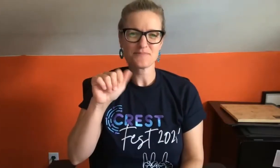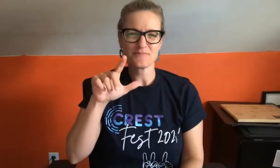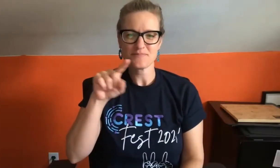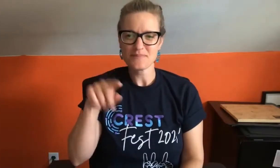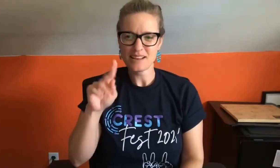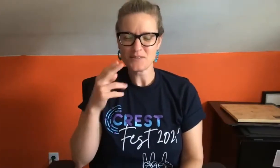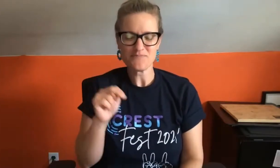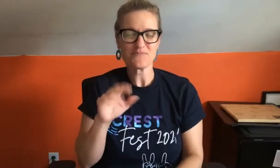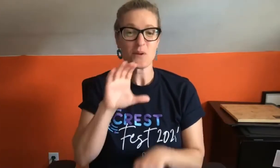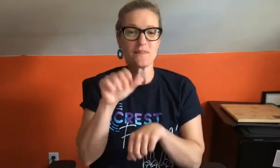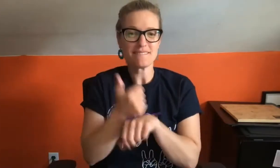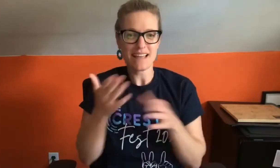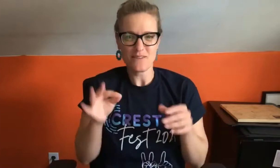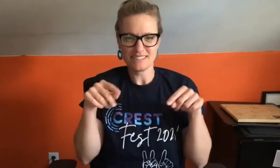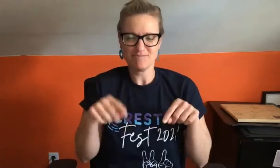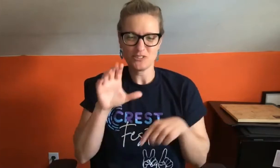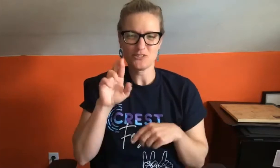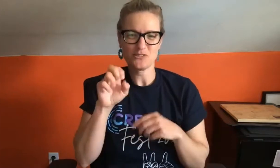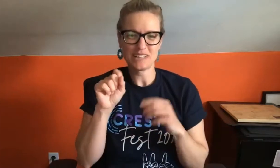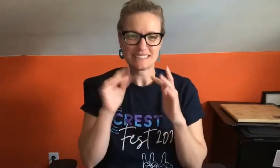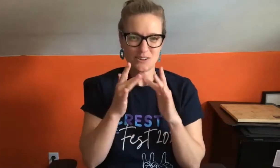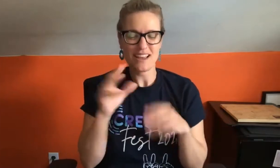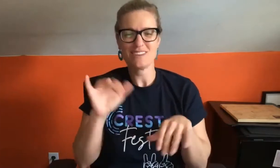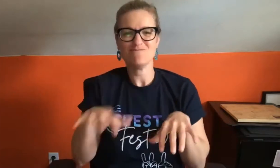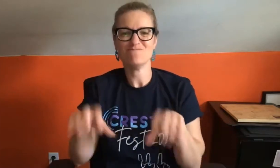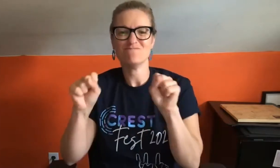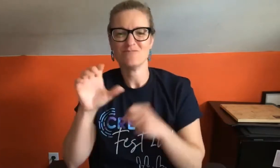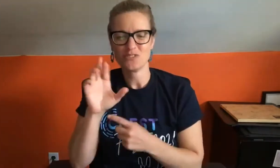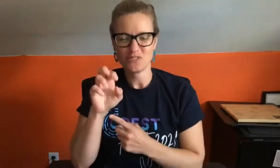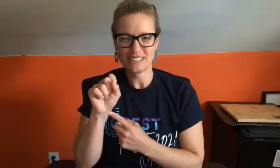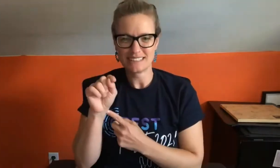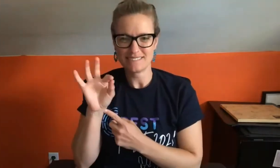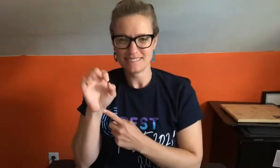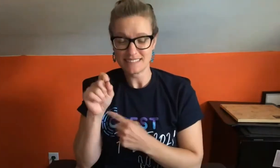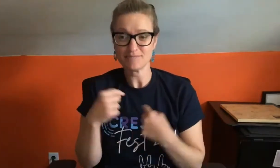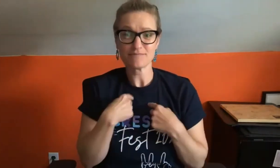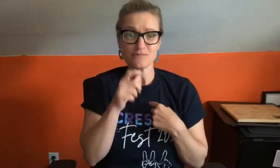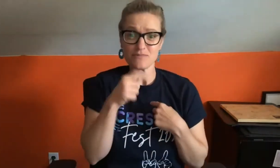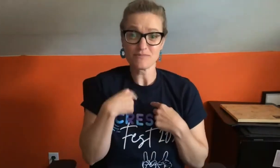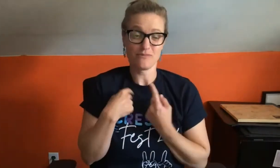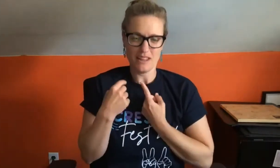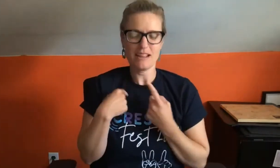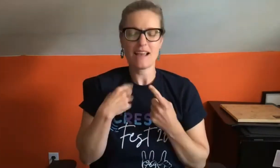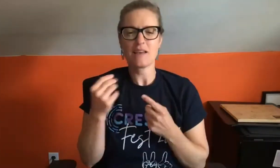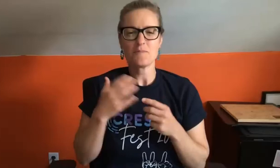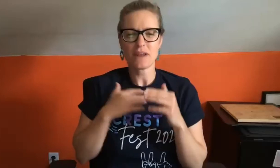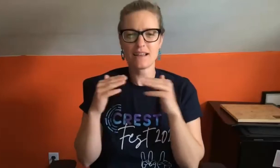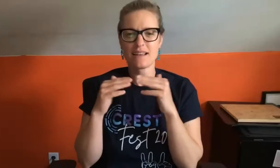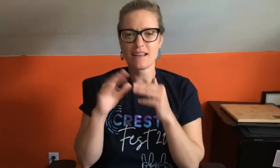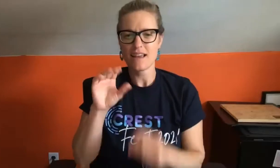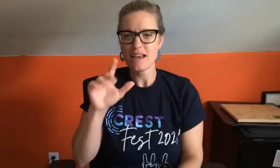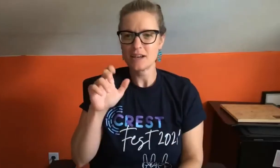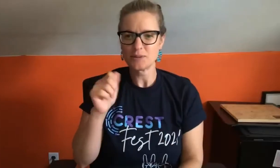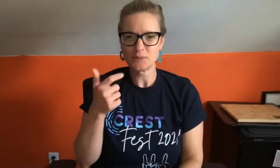Before I proceed, I'll introduce myself. My name is Melissa Melskoon. I'm co-founder of the Crest Network and one of the